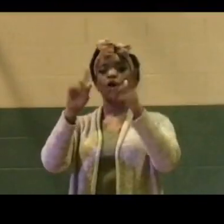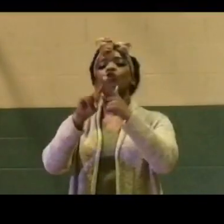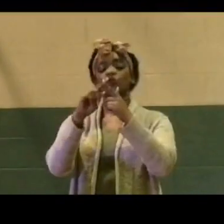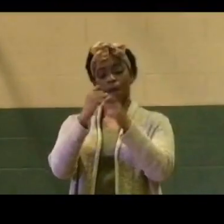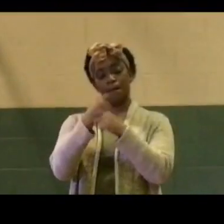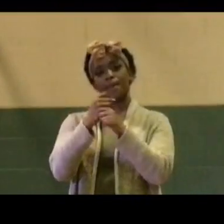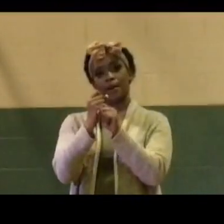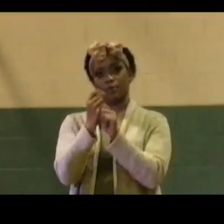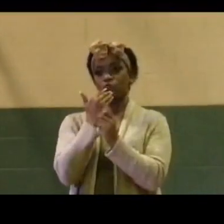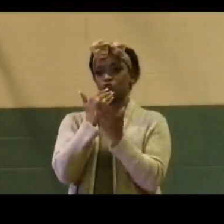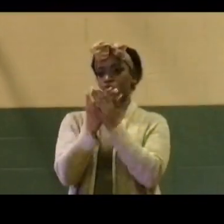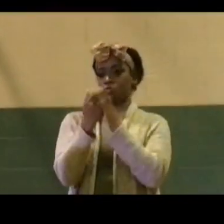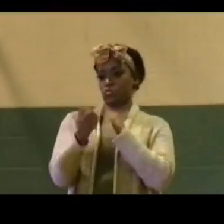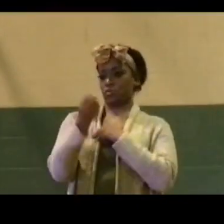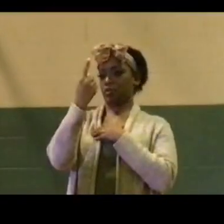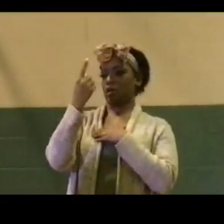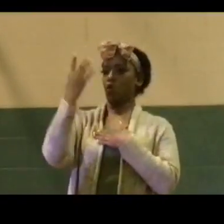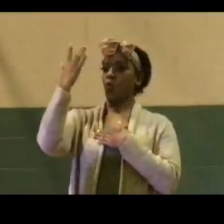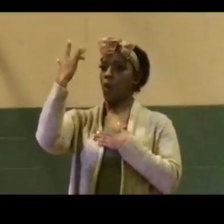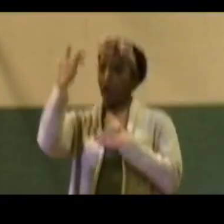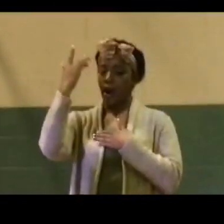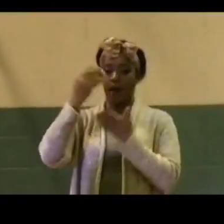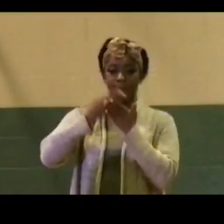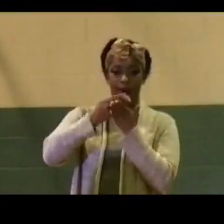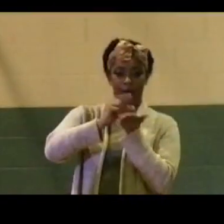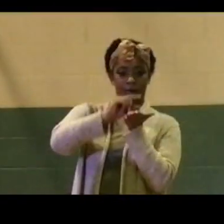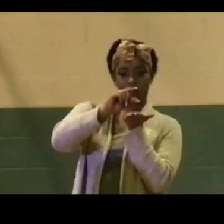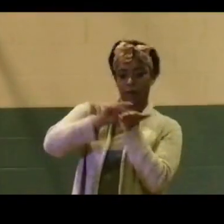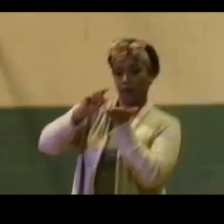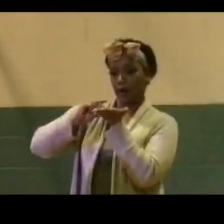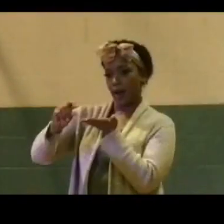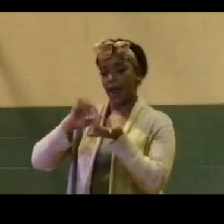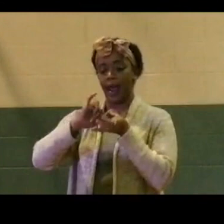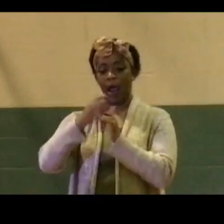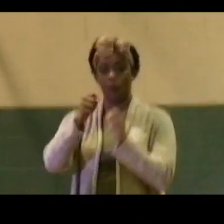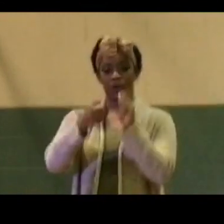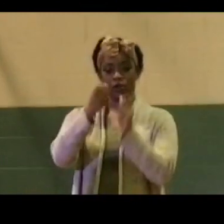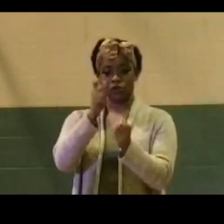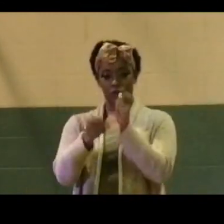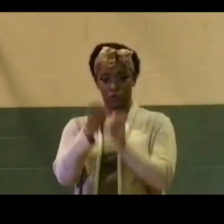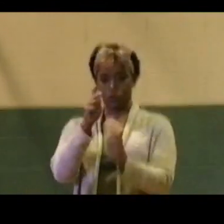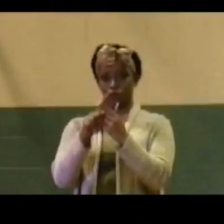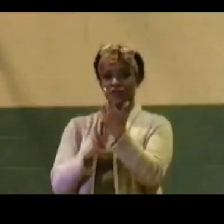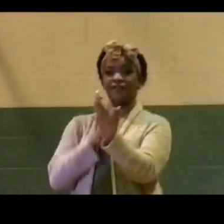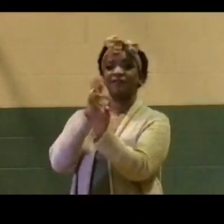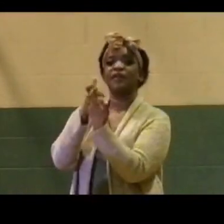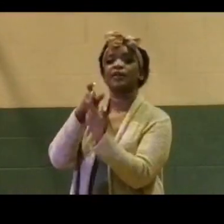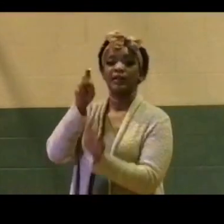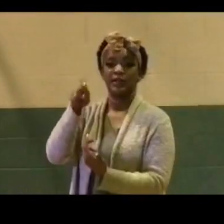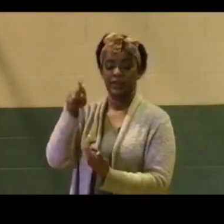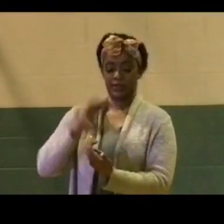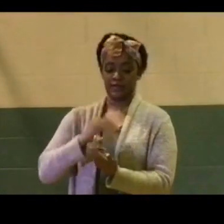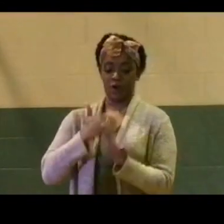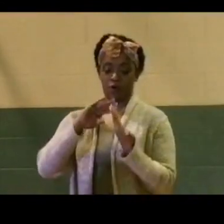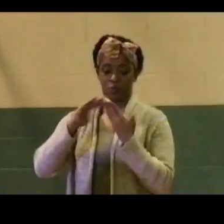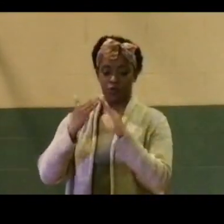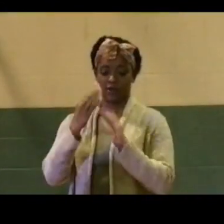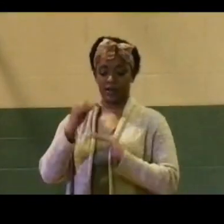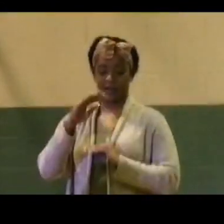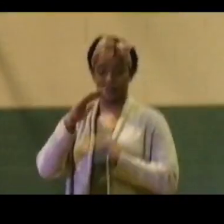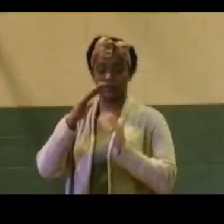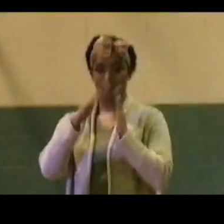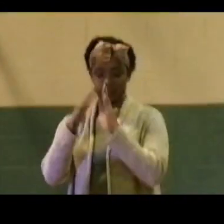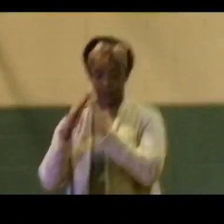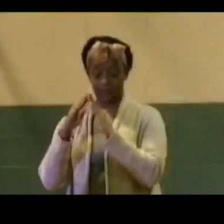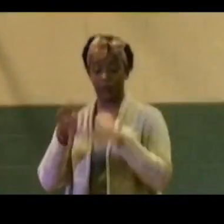understand where everything is being allocated and how we can change that allocation to fit the needs of our community and our city. And I think thirdly,